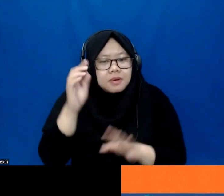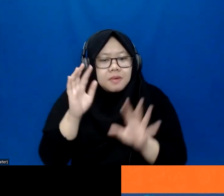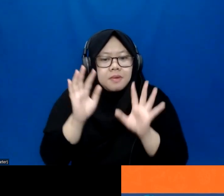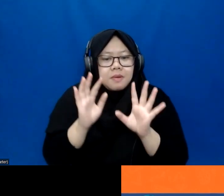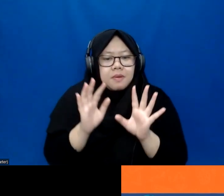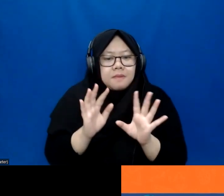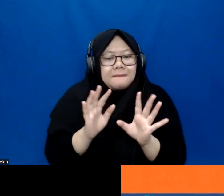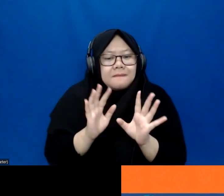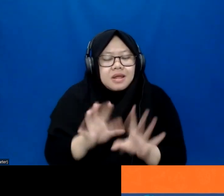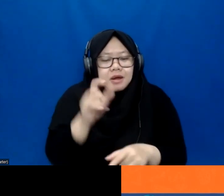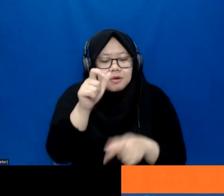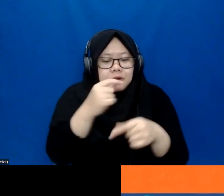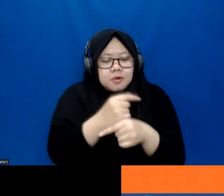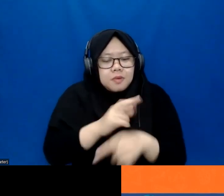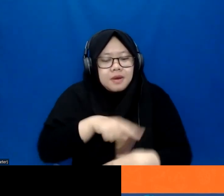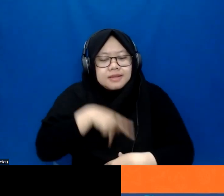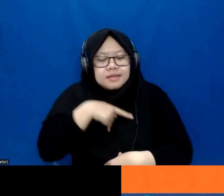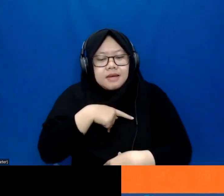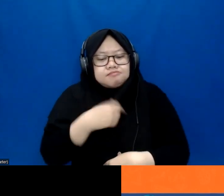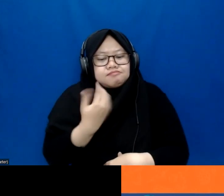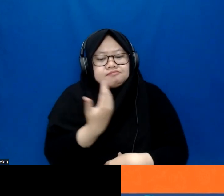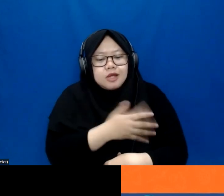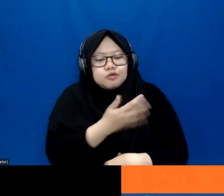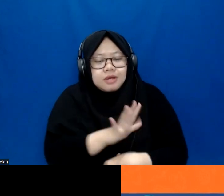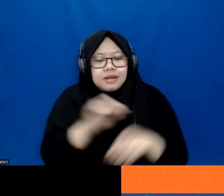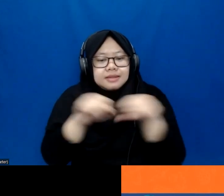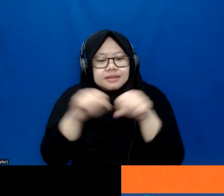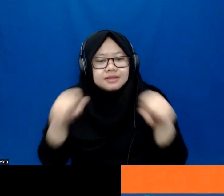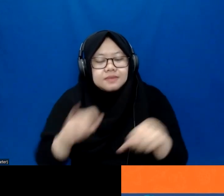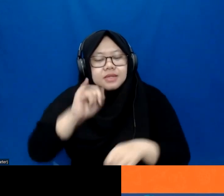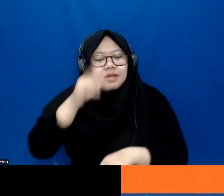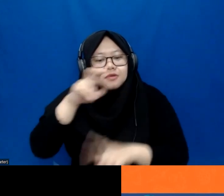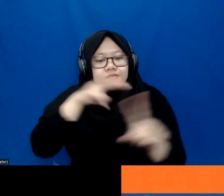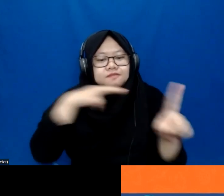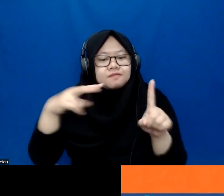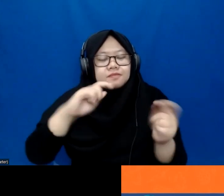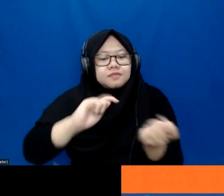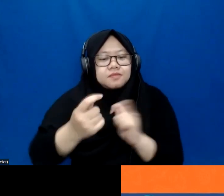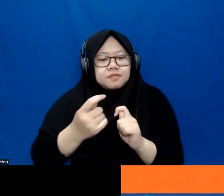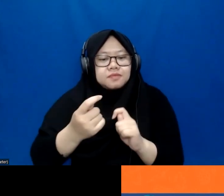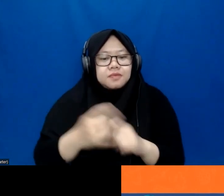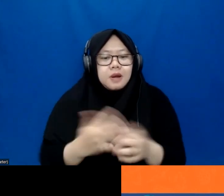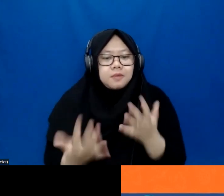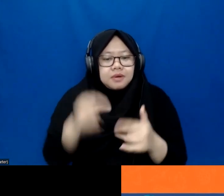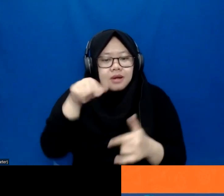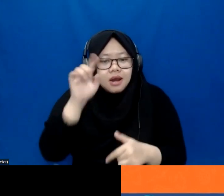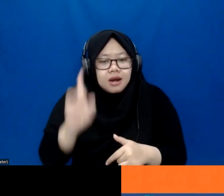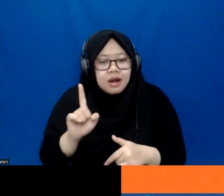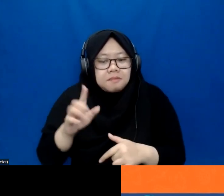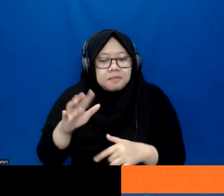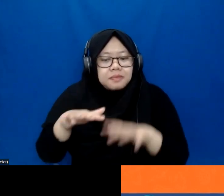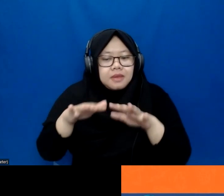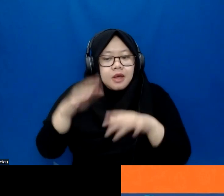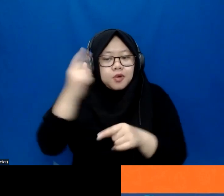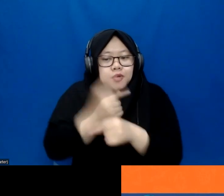the system more than anything else. And then the whole mindset changes. And, you know, initially you'll find all these young, new teachers who are